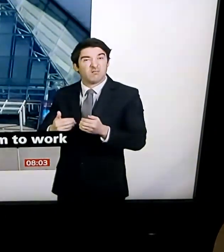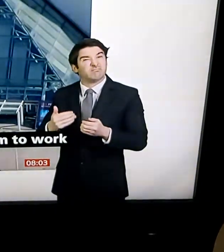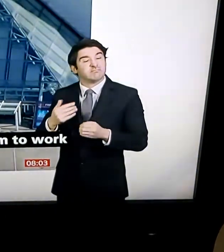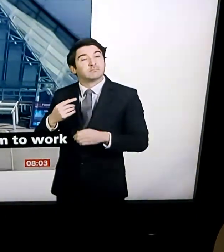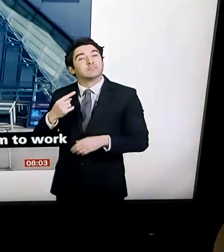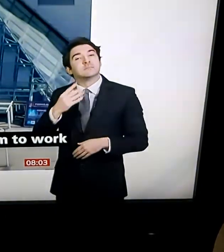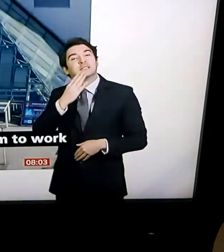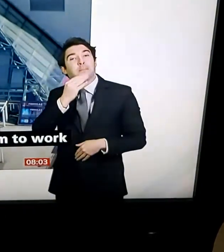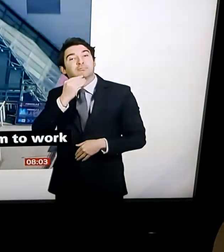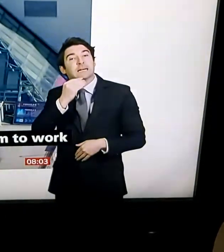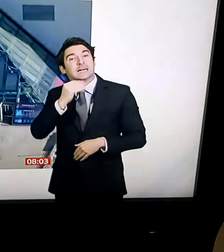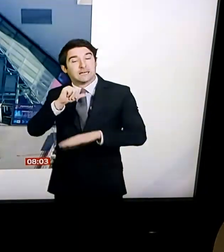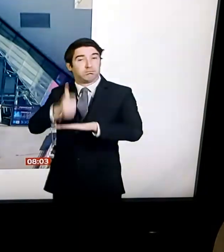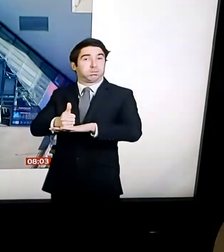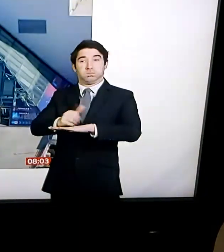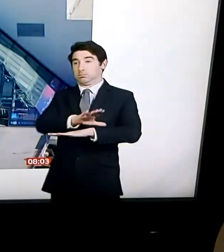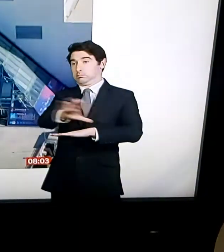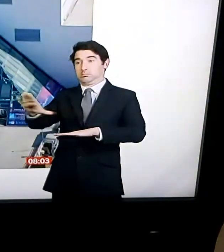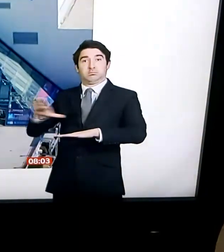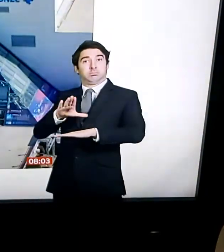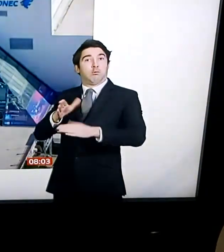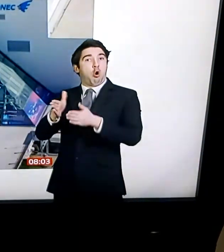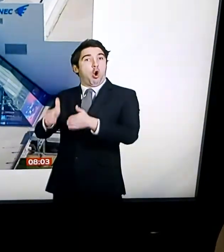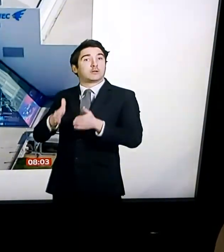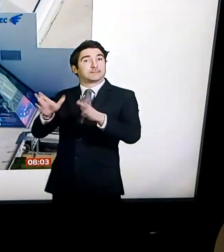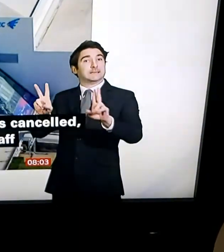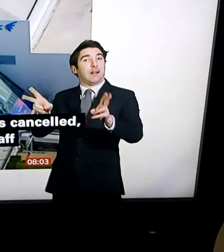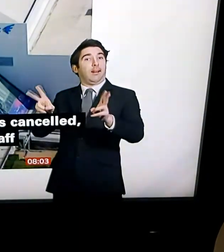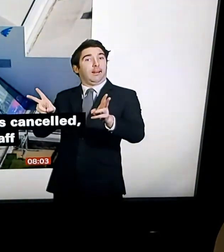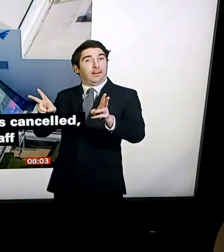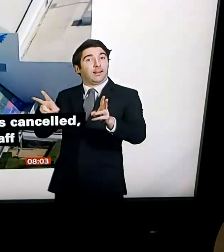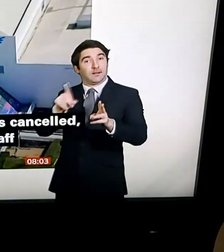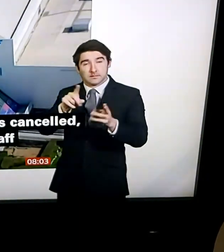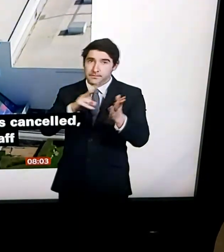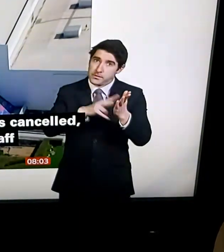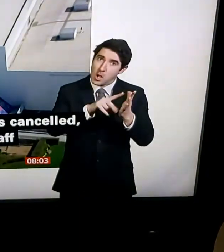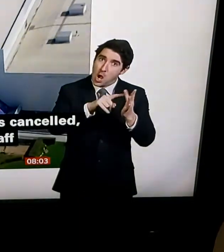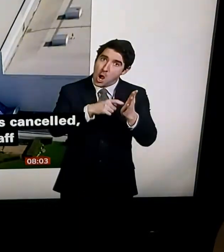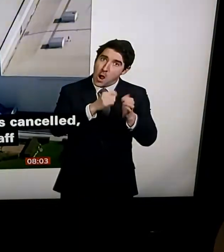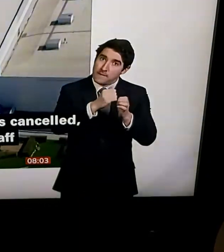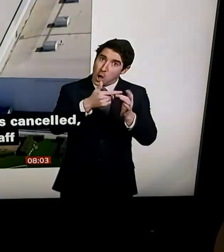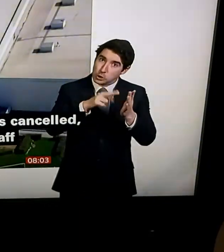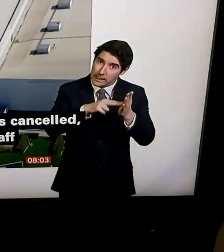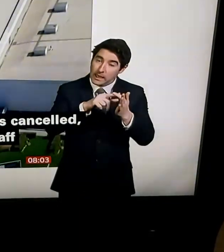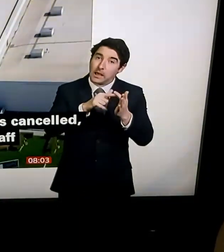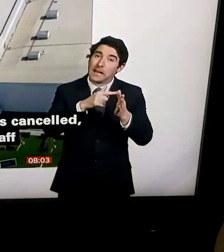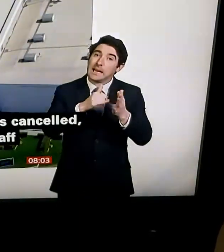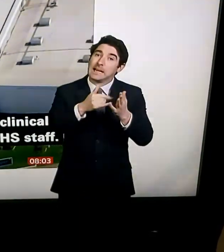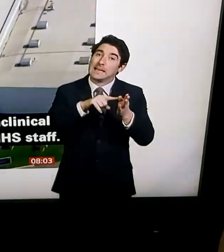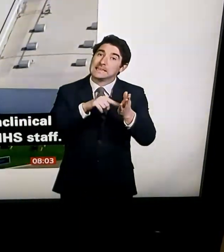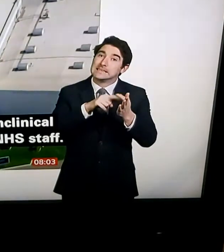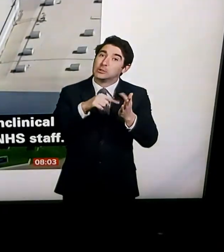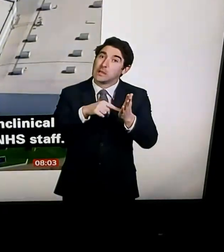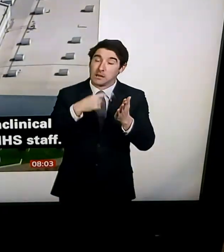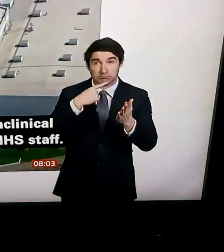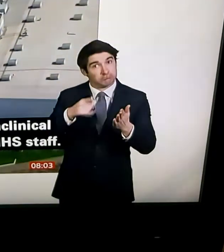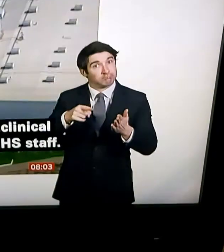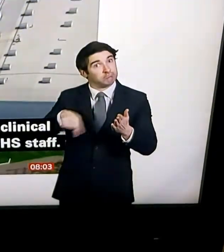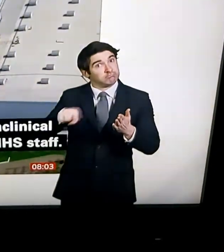work at the medical facility. With hundreds of flights cancelled, the airlines say their staff can provide vital, non-clinical help